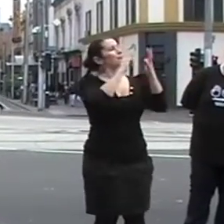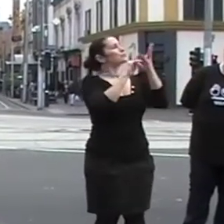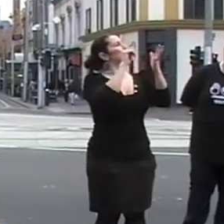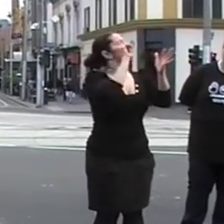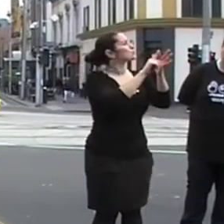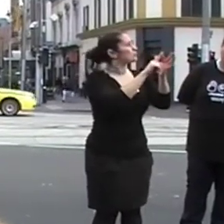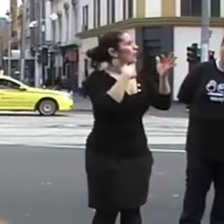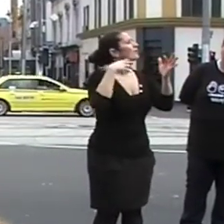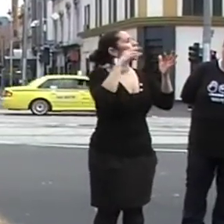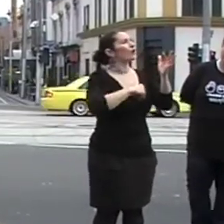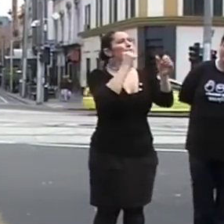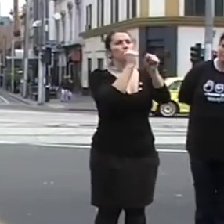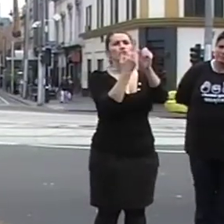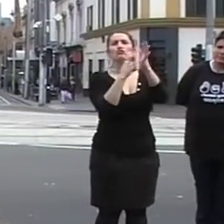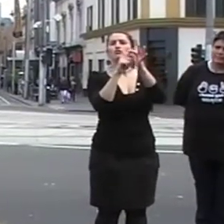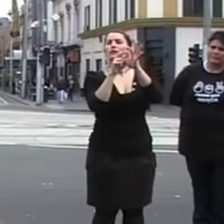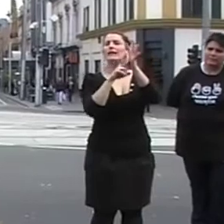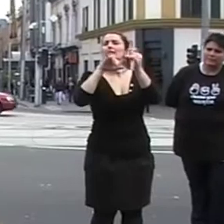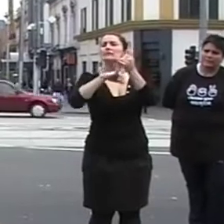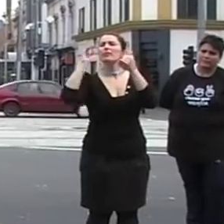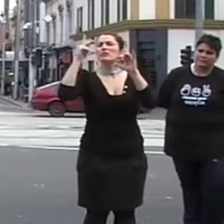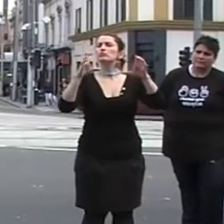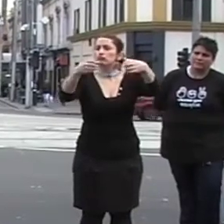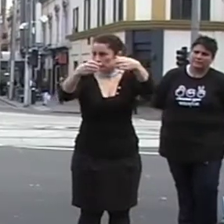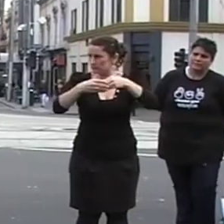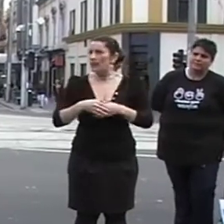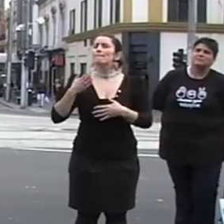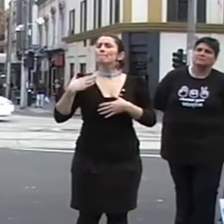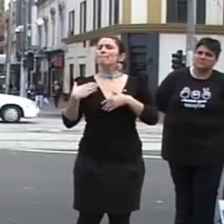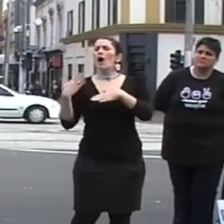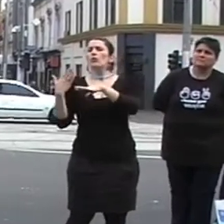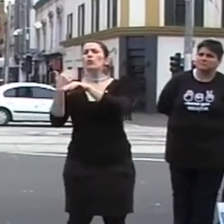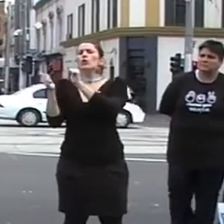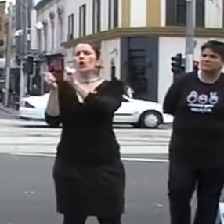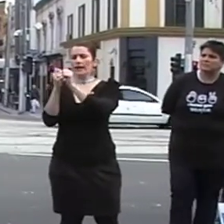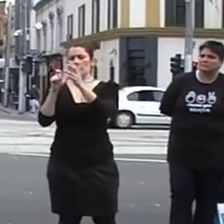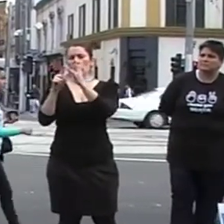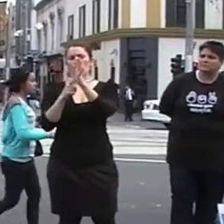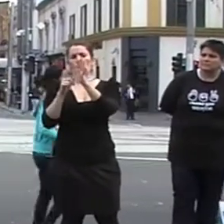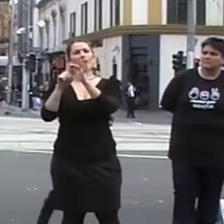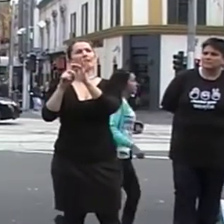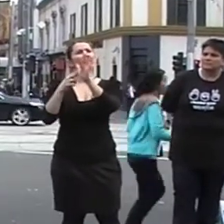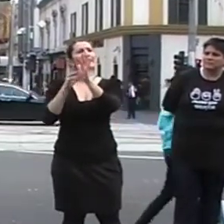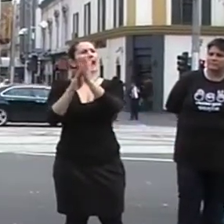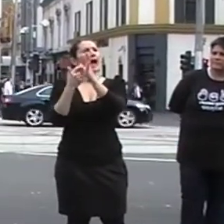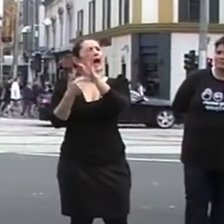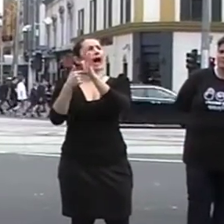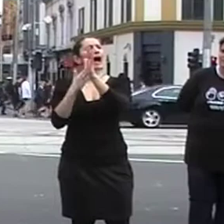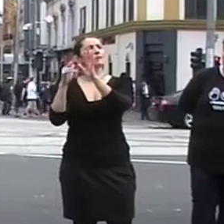spokesperson. My colleague Colleen Hartman, who has been helping you with stuff trying to save the Auslan court,